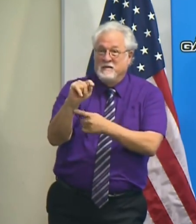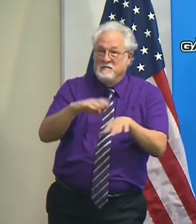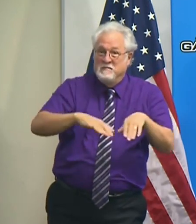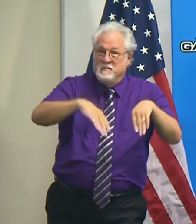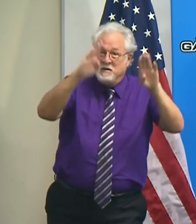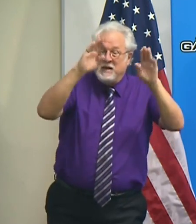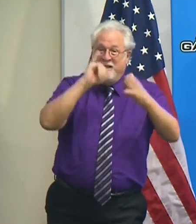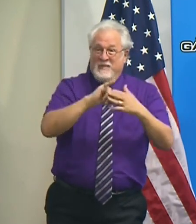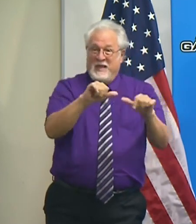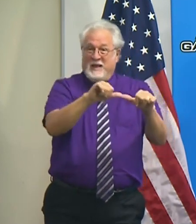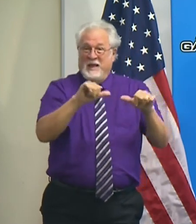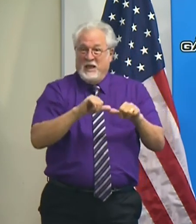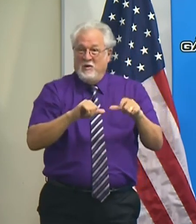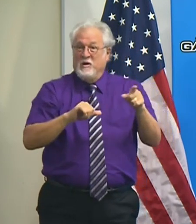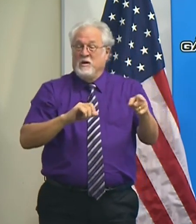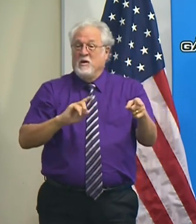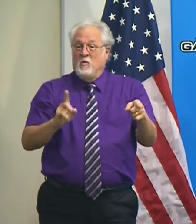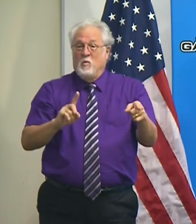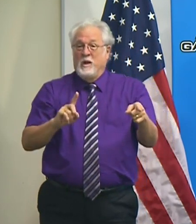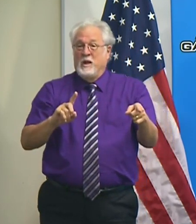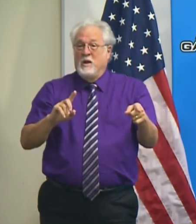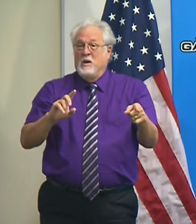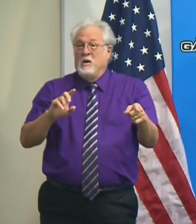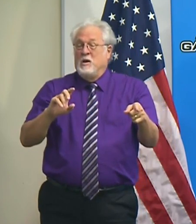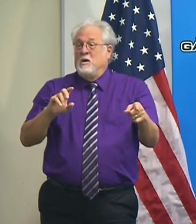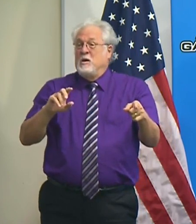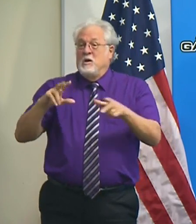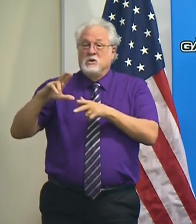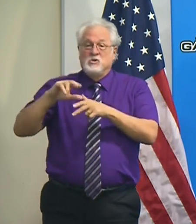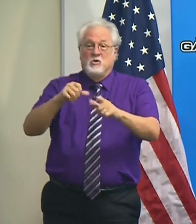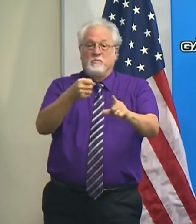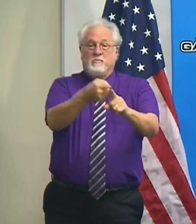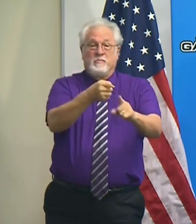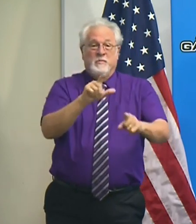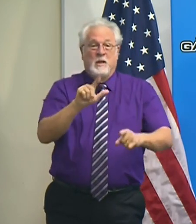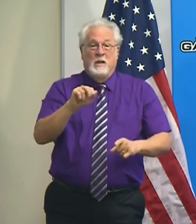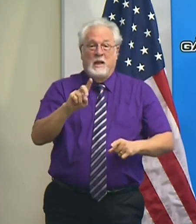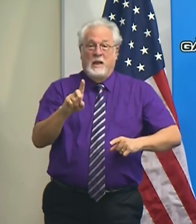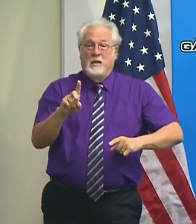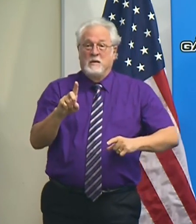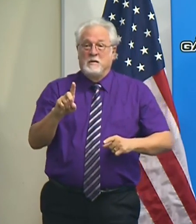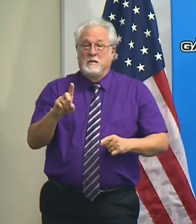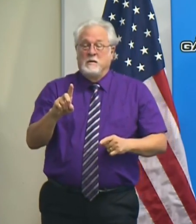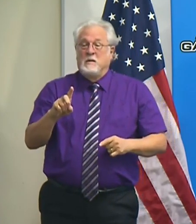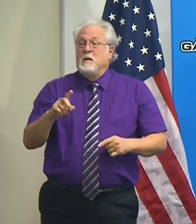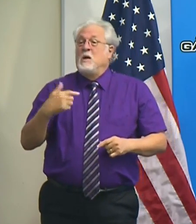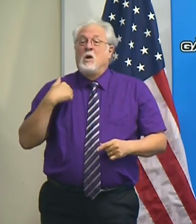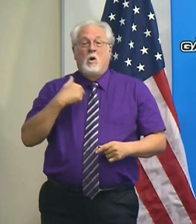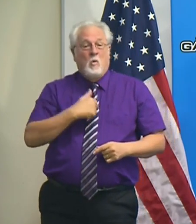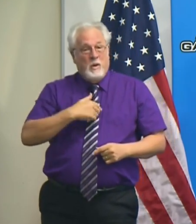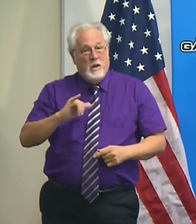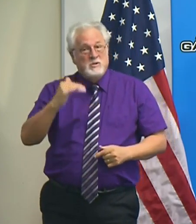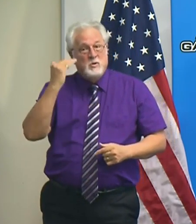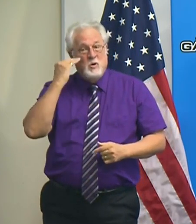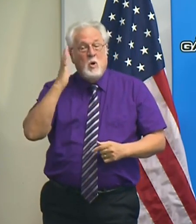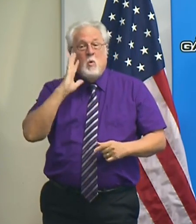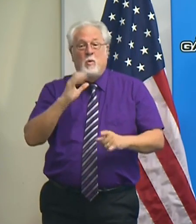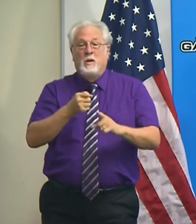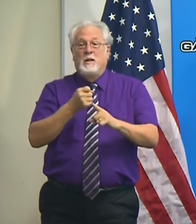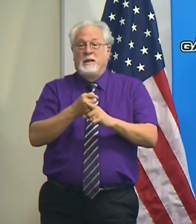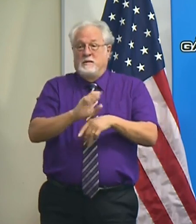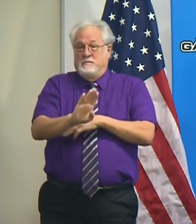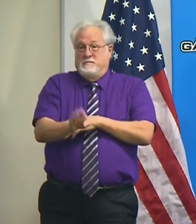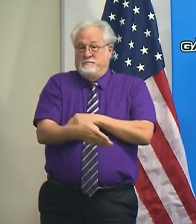In that immediate area where this storm comes and makes landfall. We also know that it's going to hit